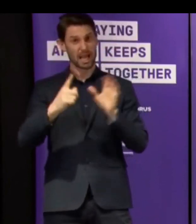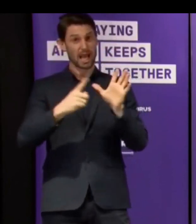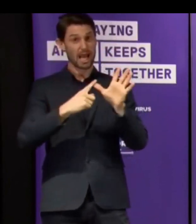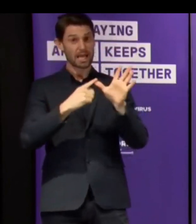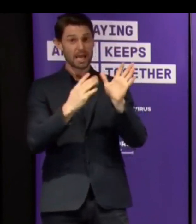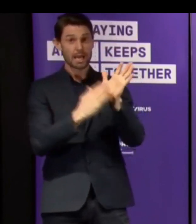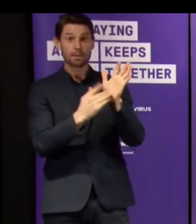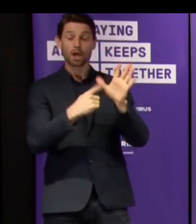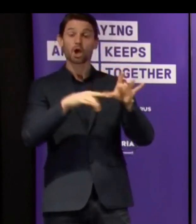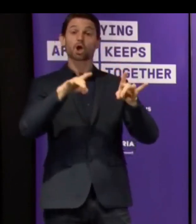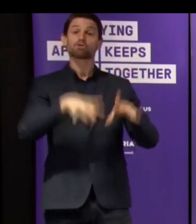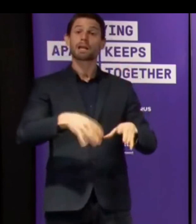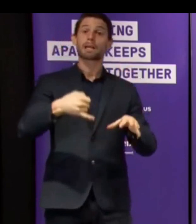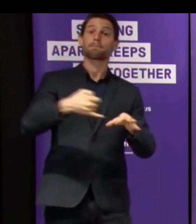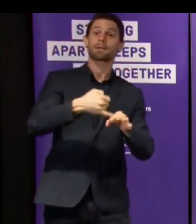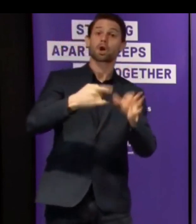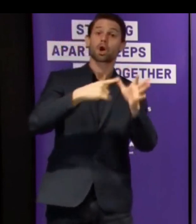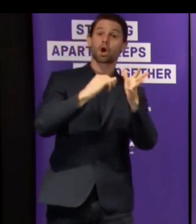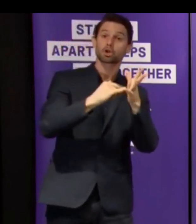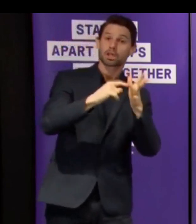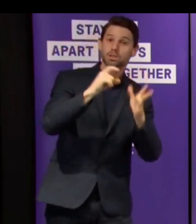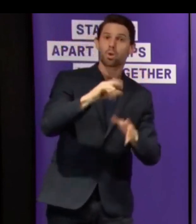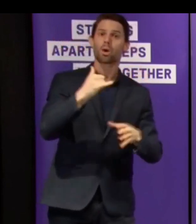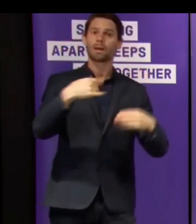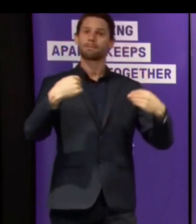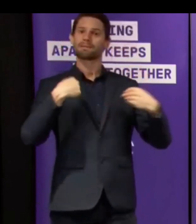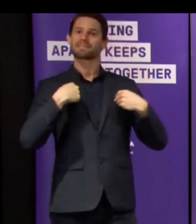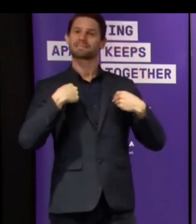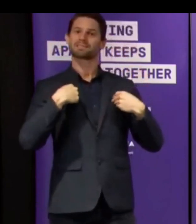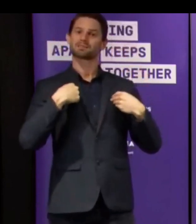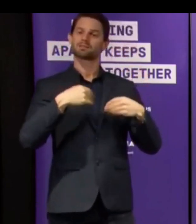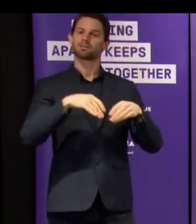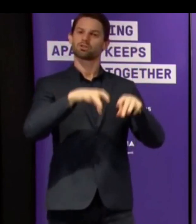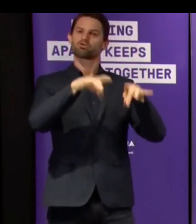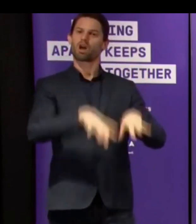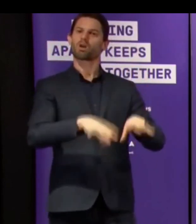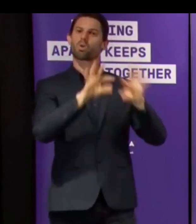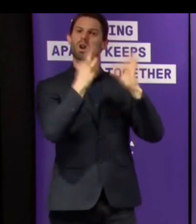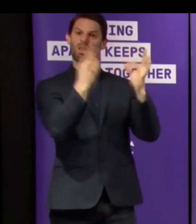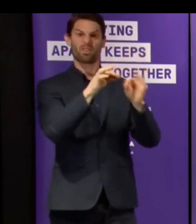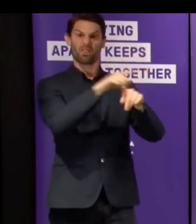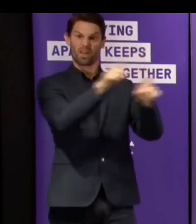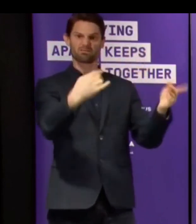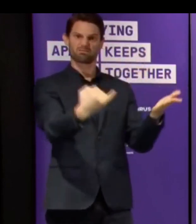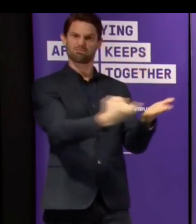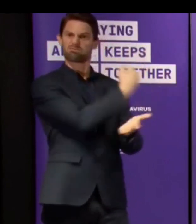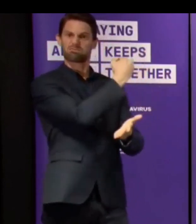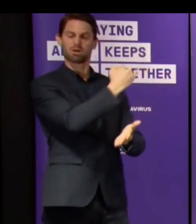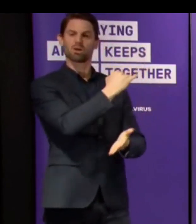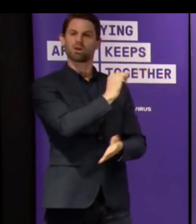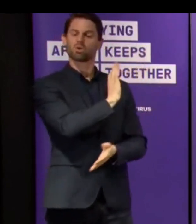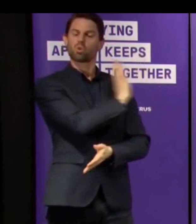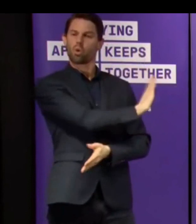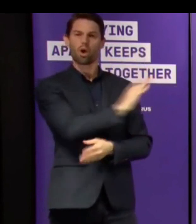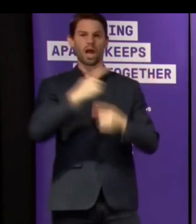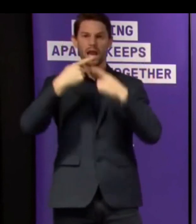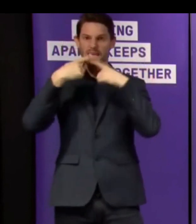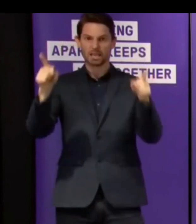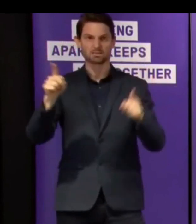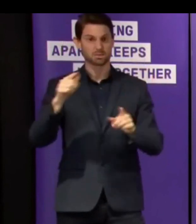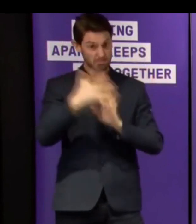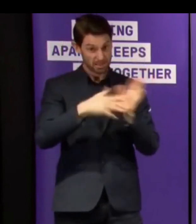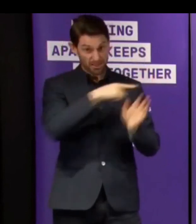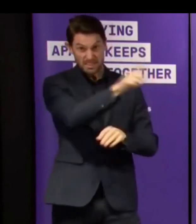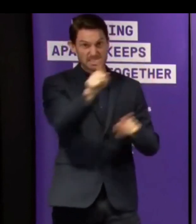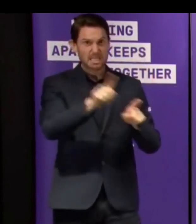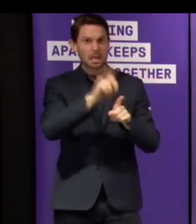the Business Council of Australia, who say that your announcement yesterday was unacceptable. Are they playing politics or do they just really want Victorians